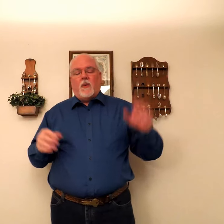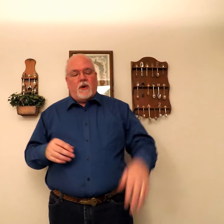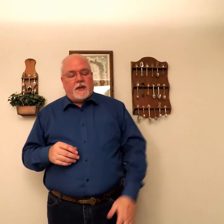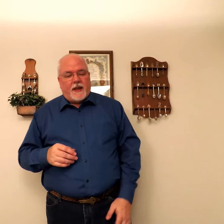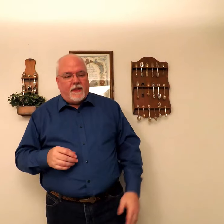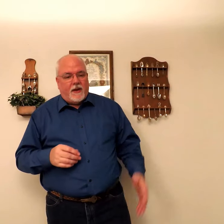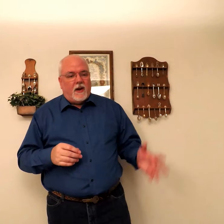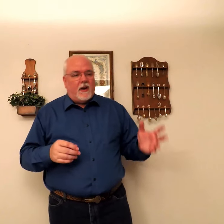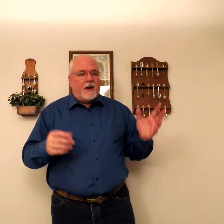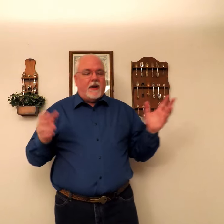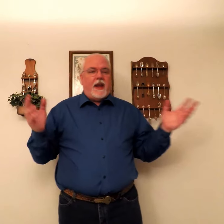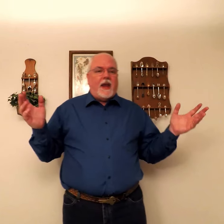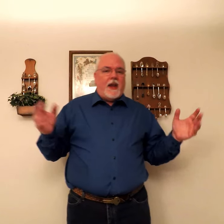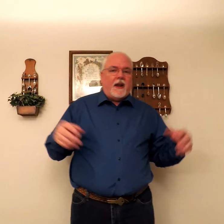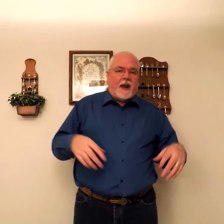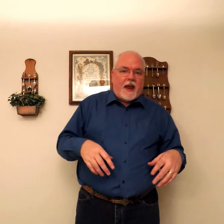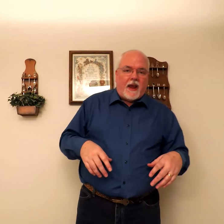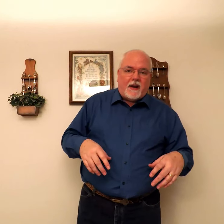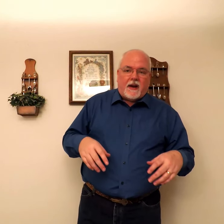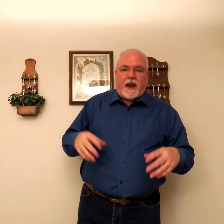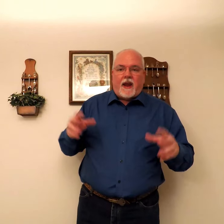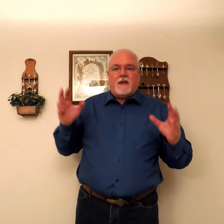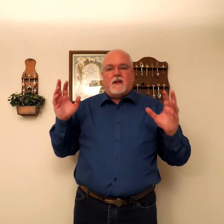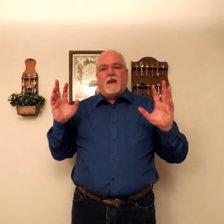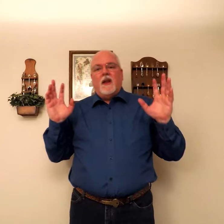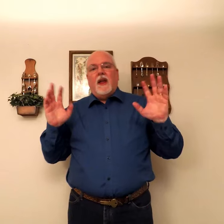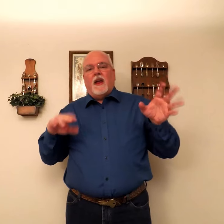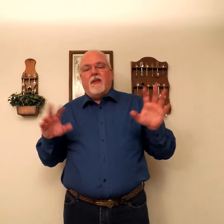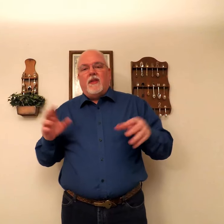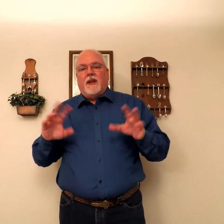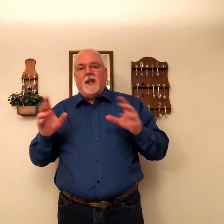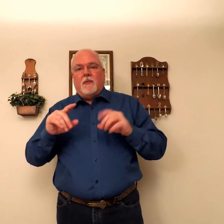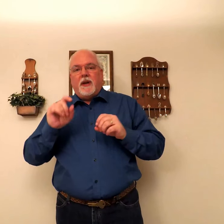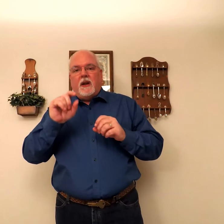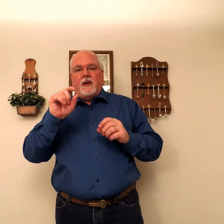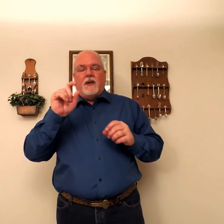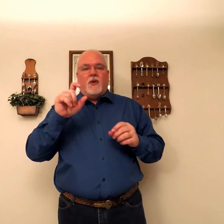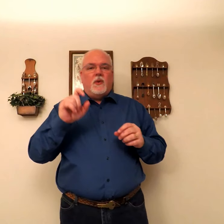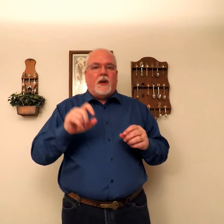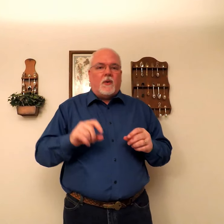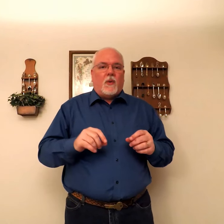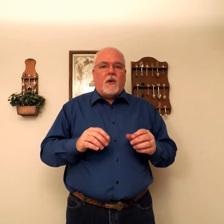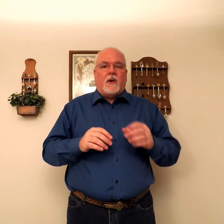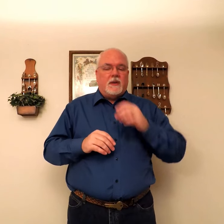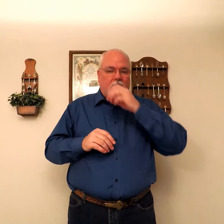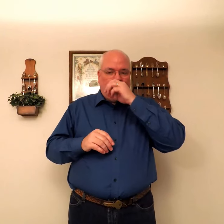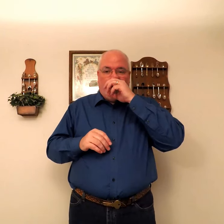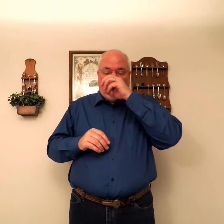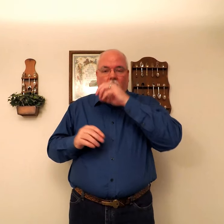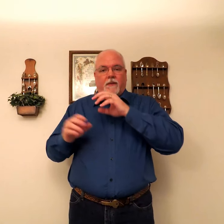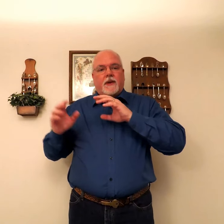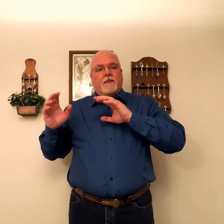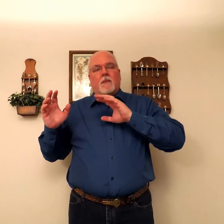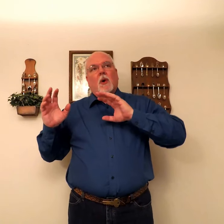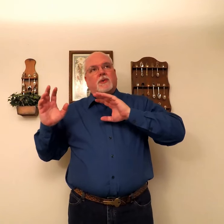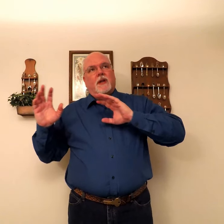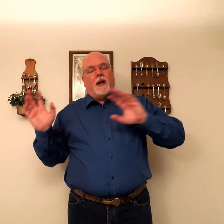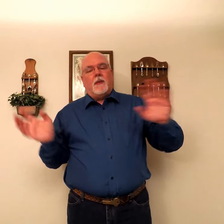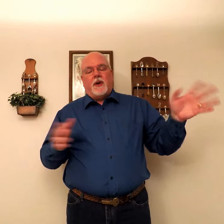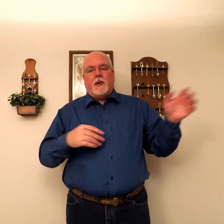words like the, and a, and an, and as, and little bitty two-letter words, most of the time, is